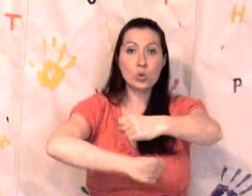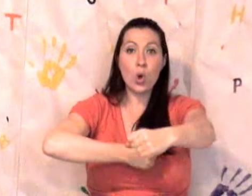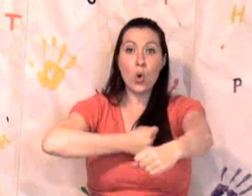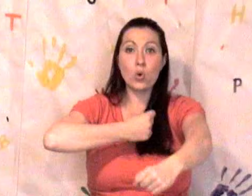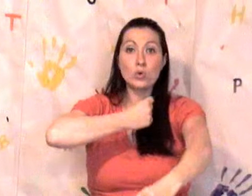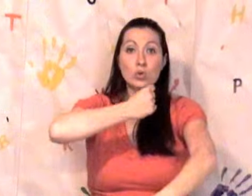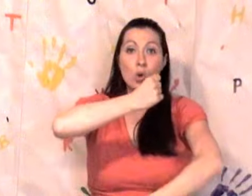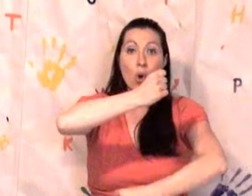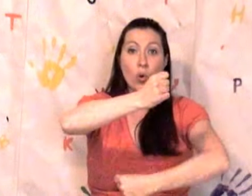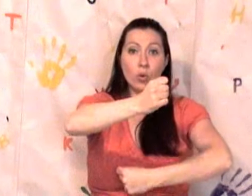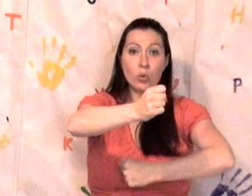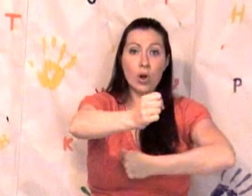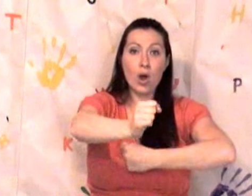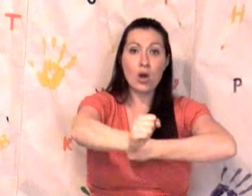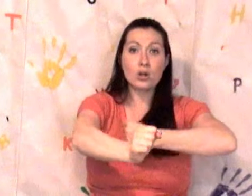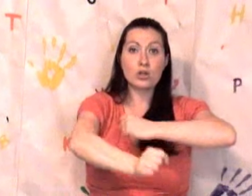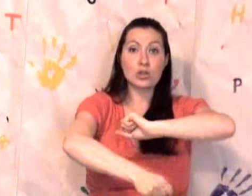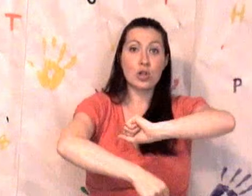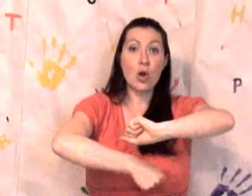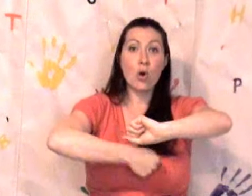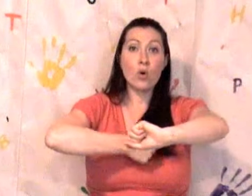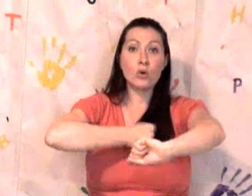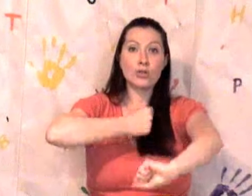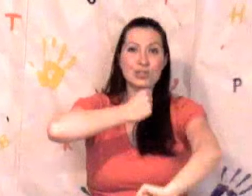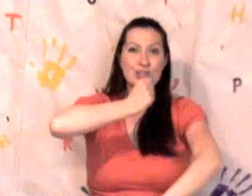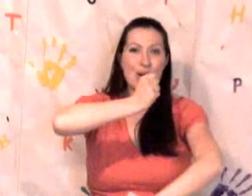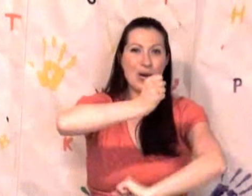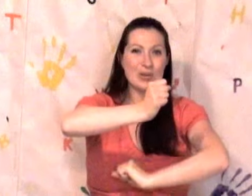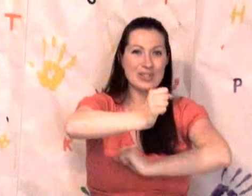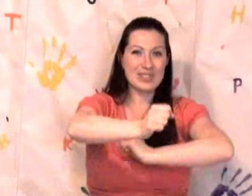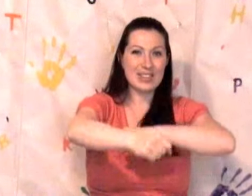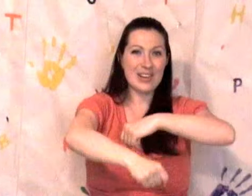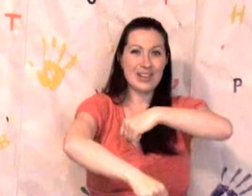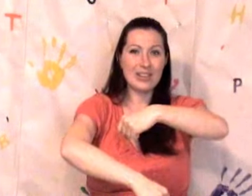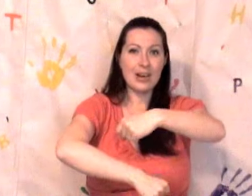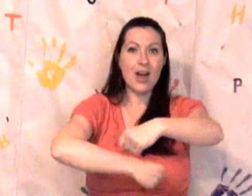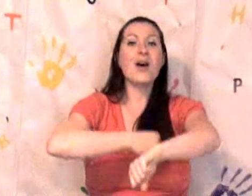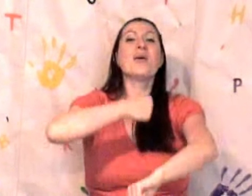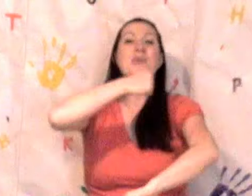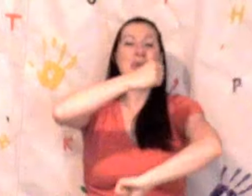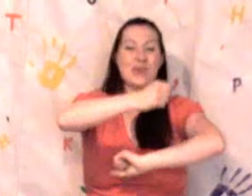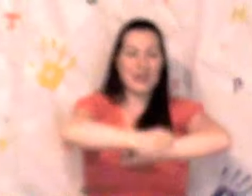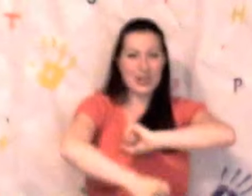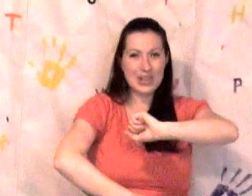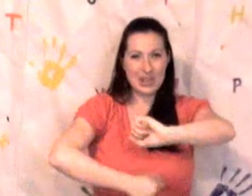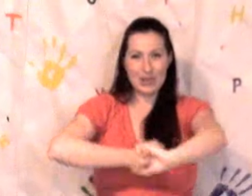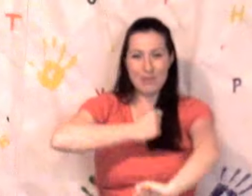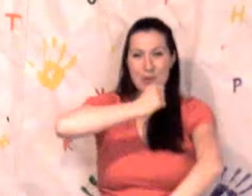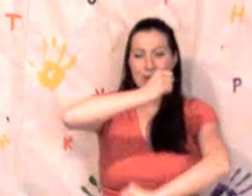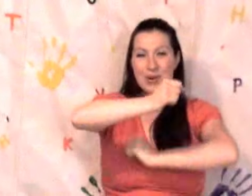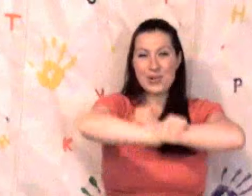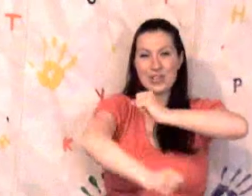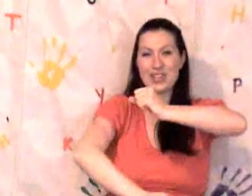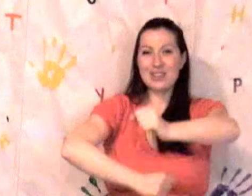slow, slow, slow, slow slow, slow, roly-poly,